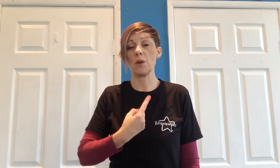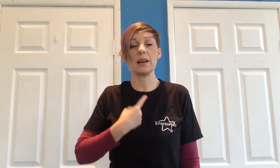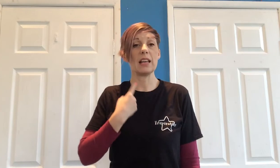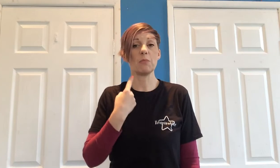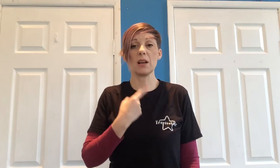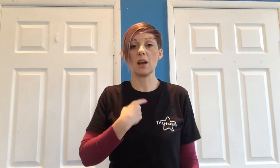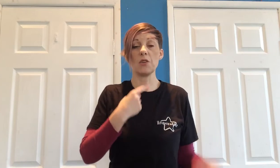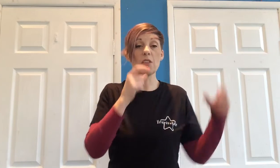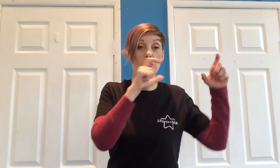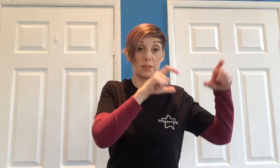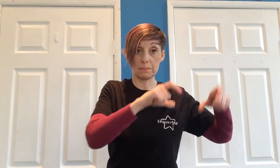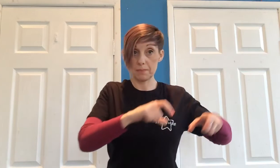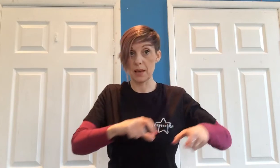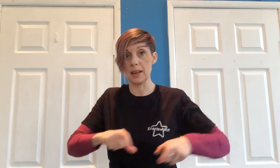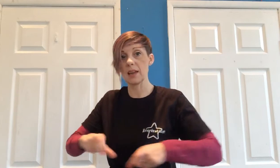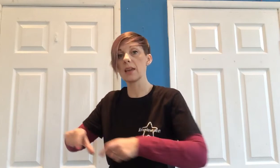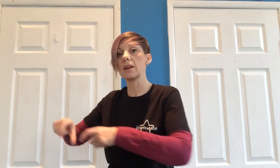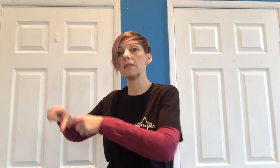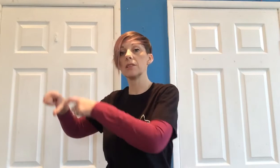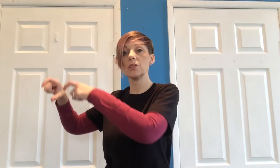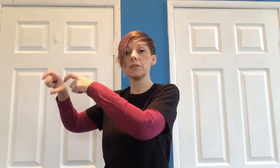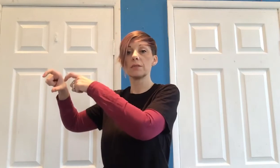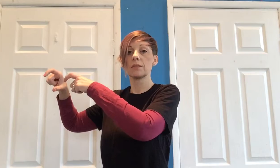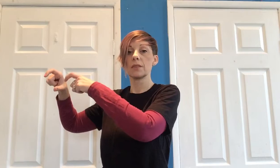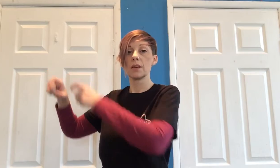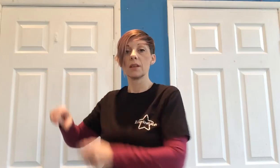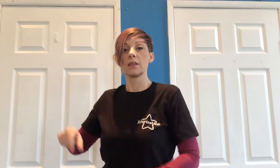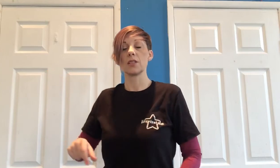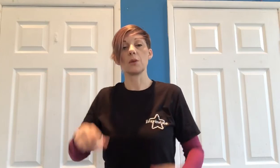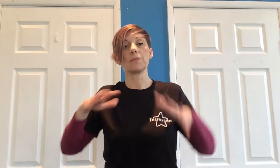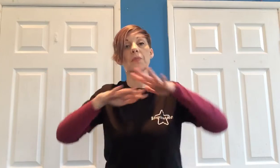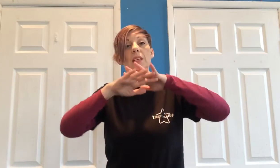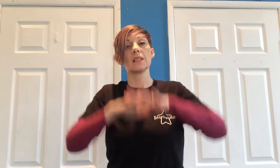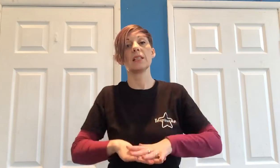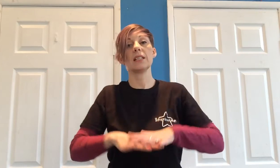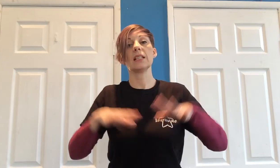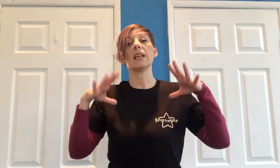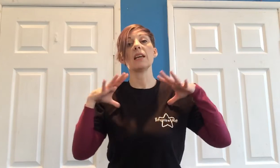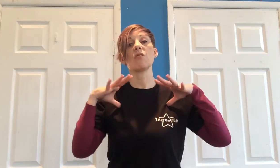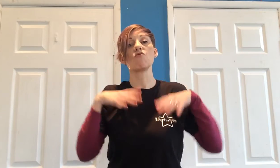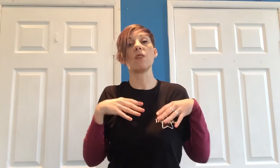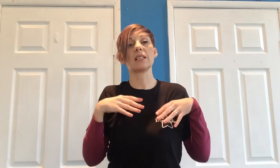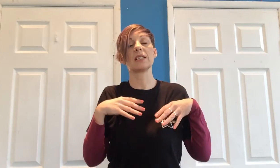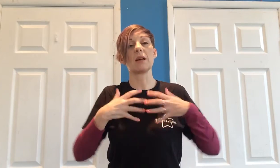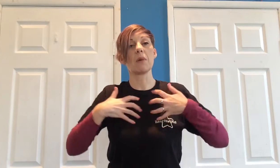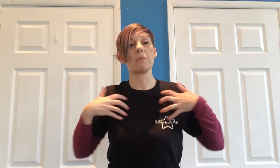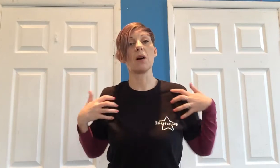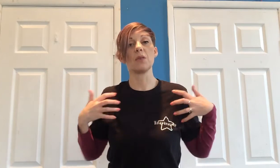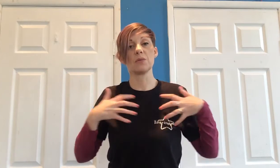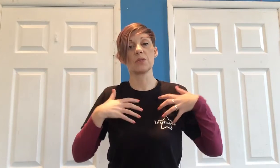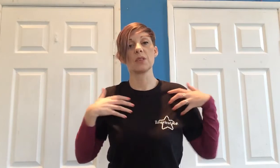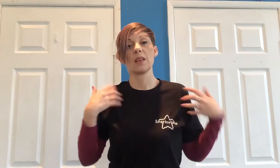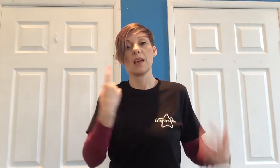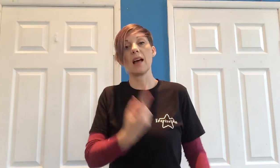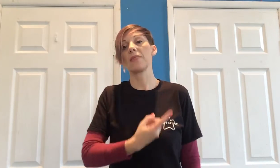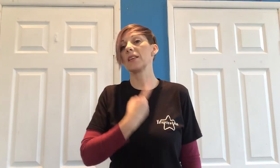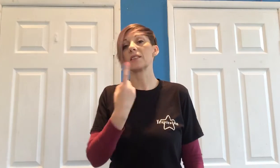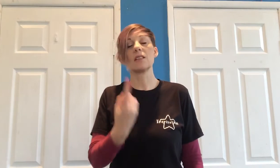won't leave me alone. In other words, it carries on. So sitting here resting my bones and this